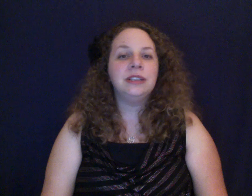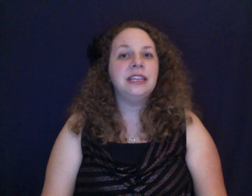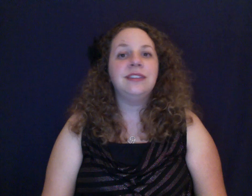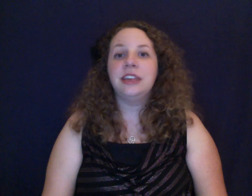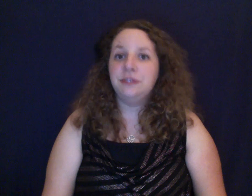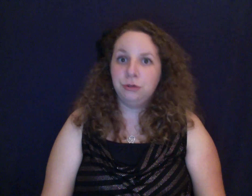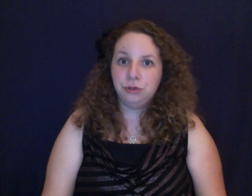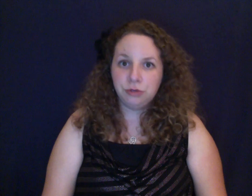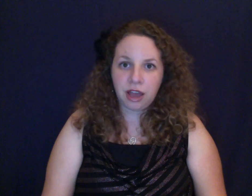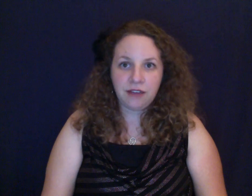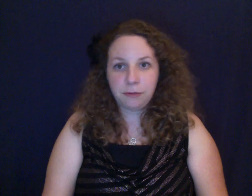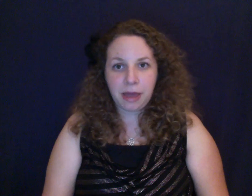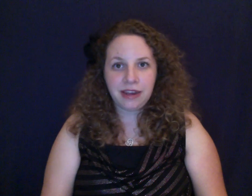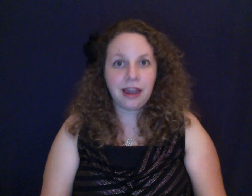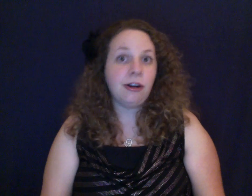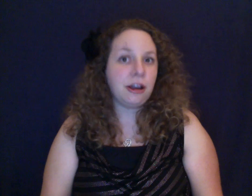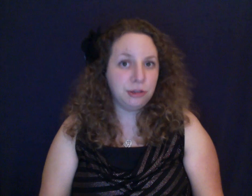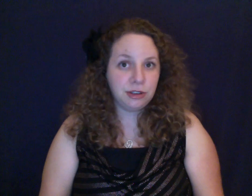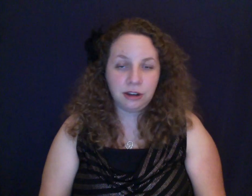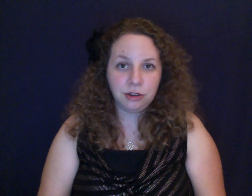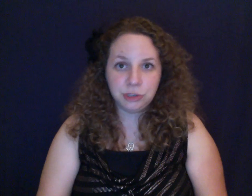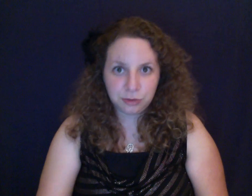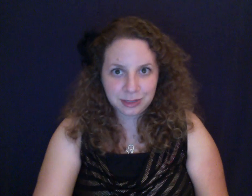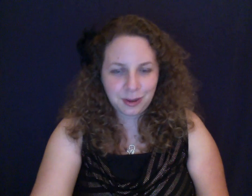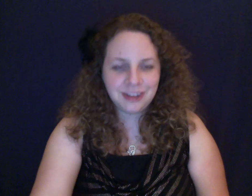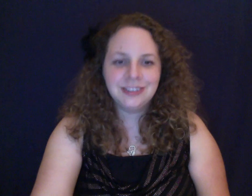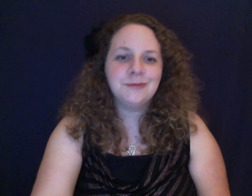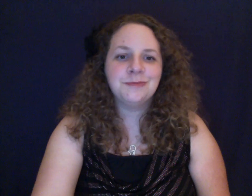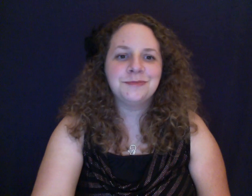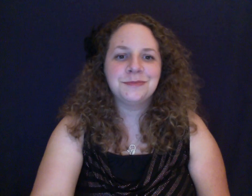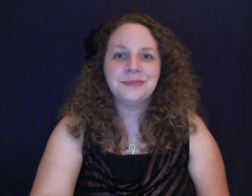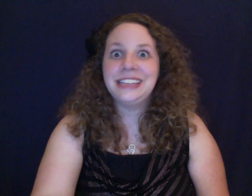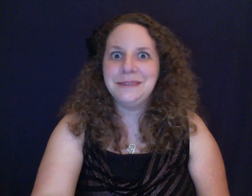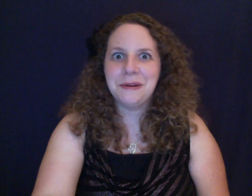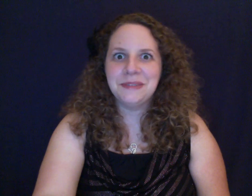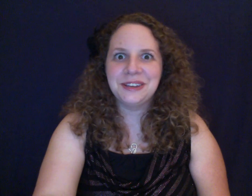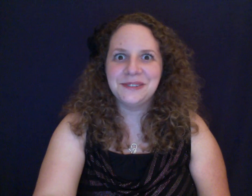saying that if you do not have a pet now, how you can also respond. Keep up the good work!